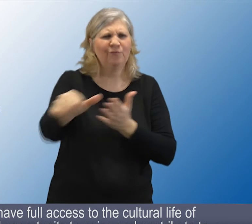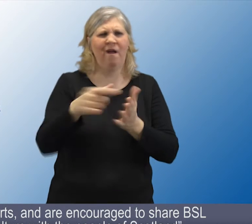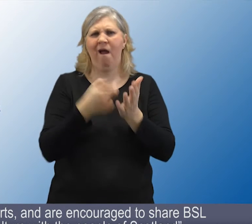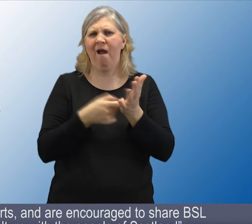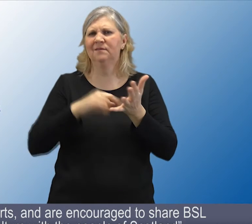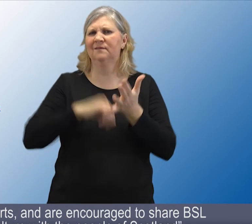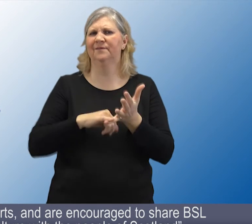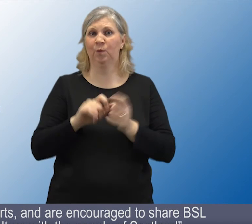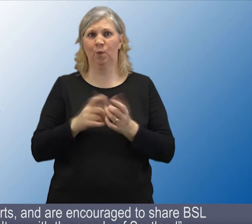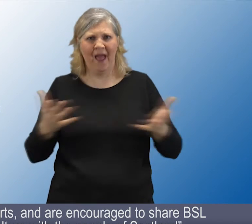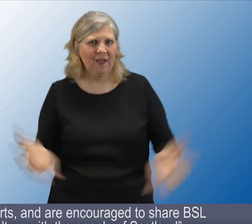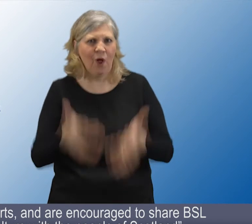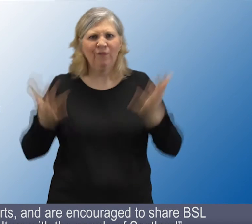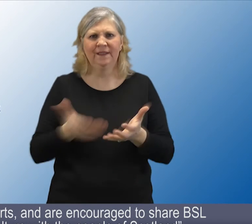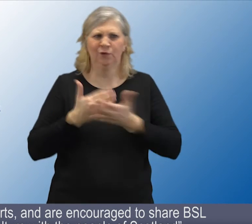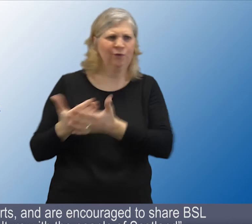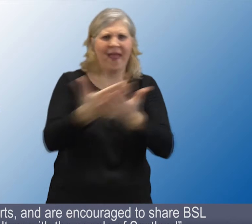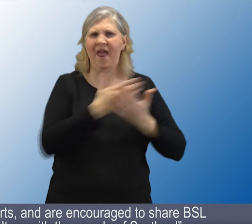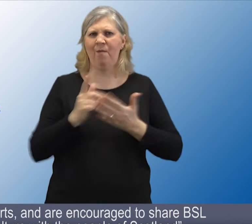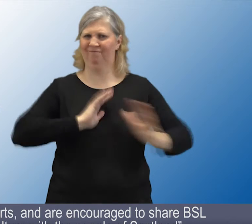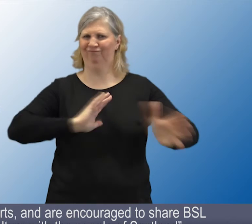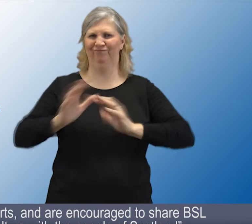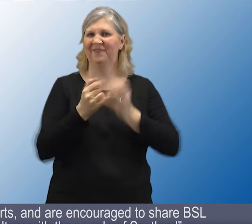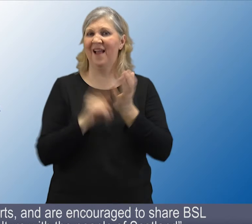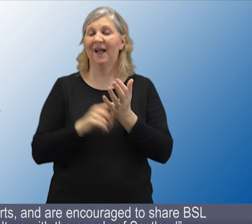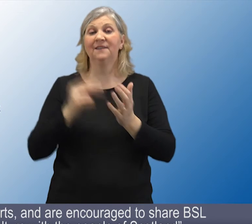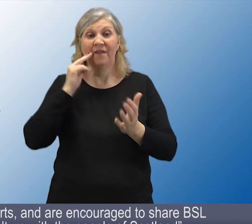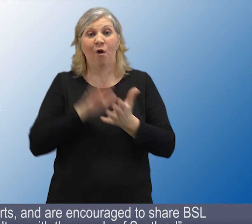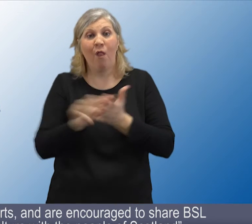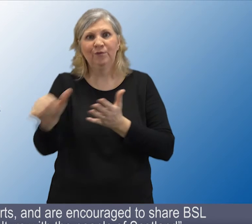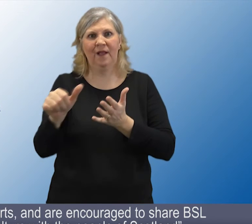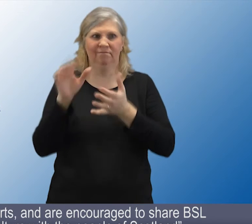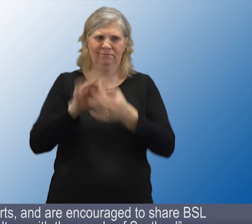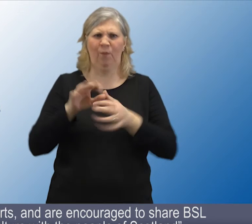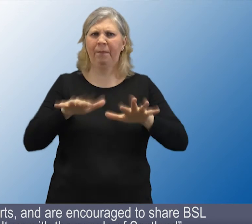27. And are encouraged to share BSL and Deaf culture with the people of Scotland. 27.